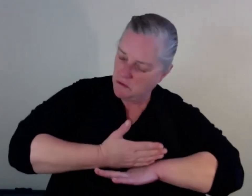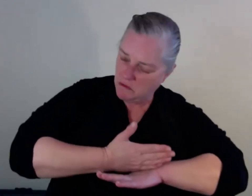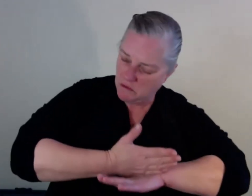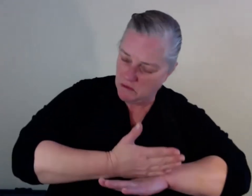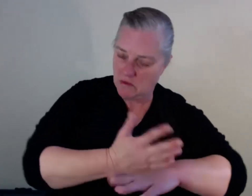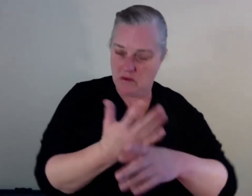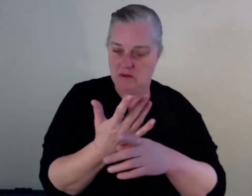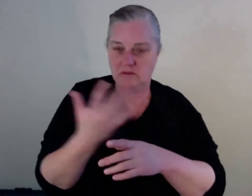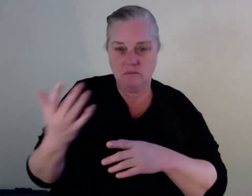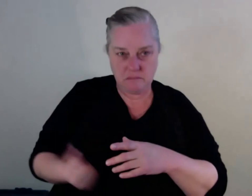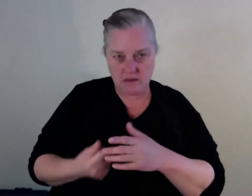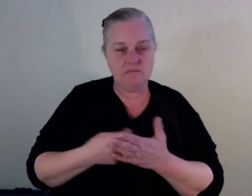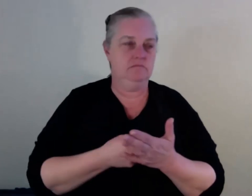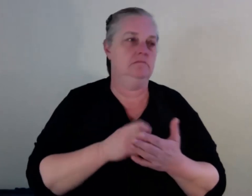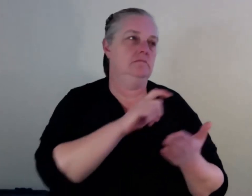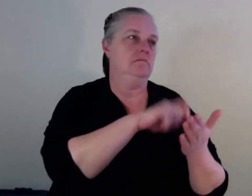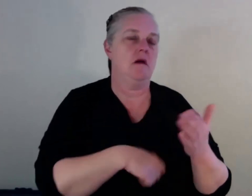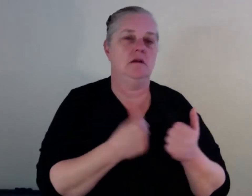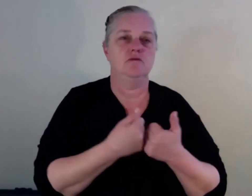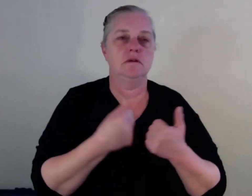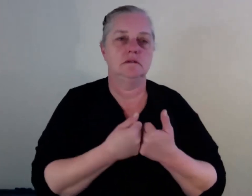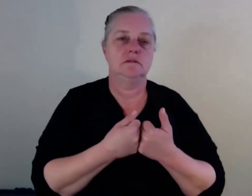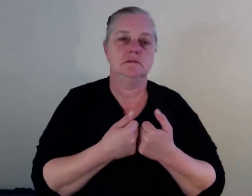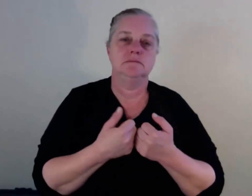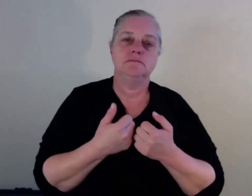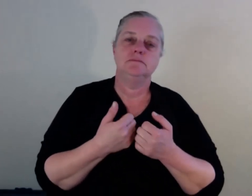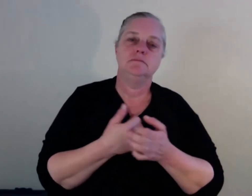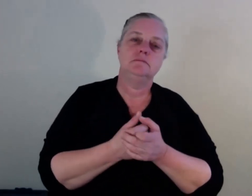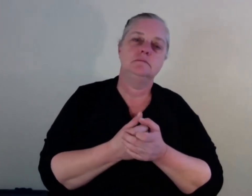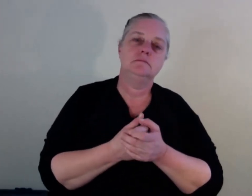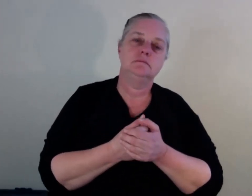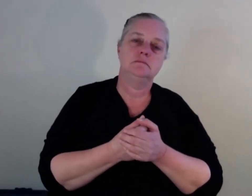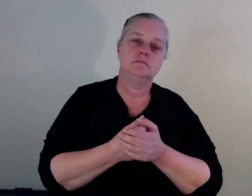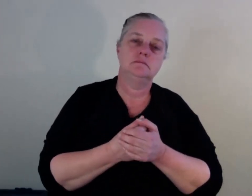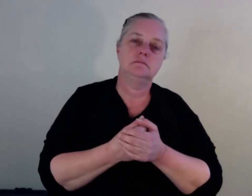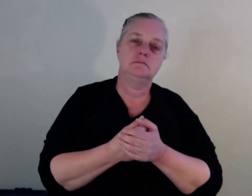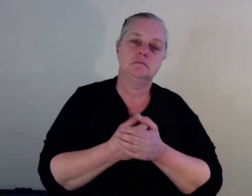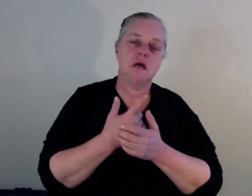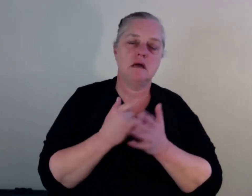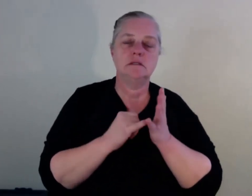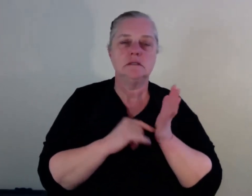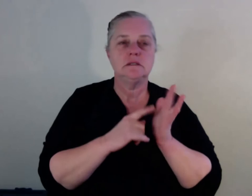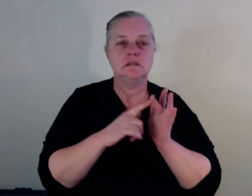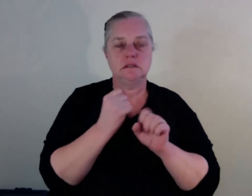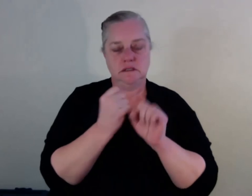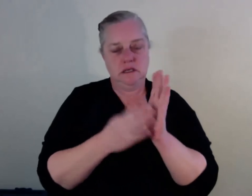But, you know, the stigma that's associated with drug use and drug taking can